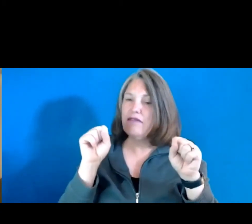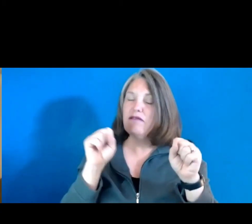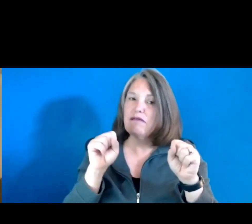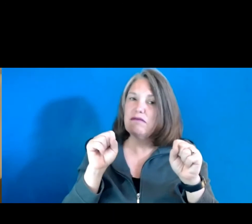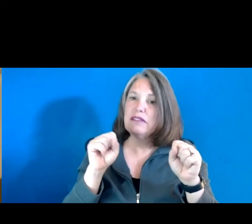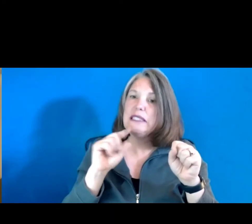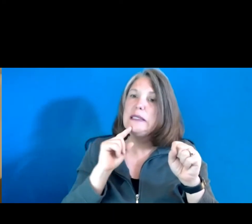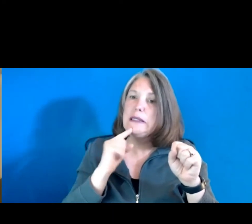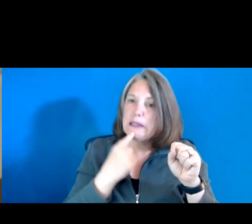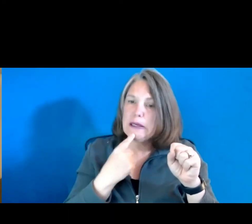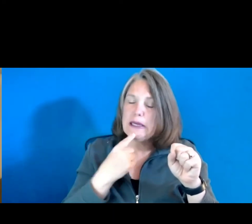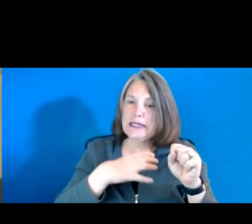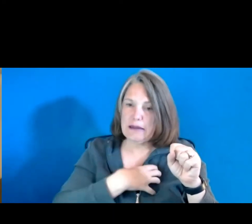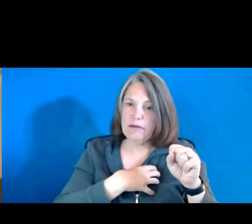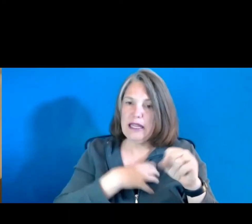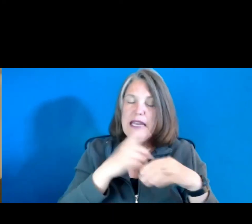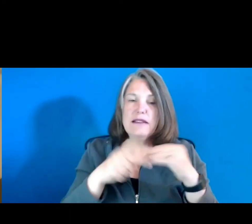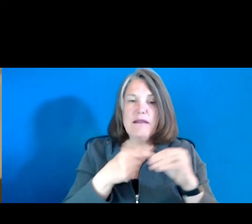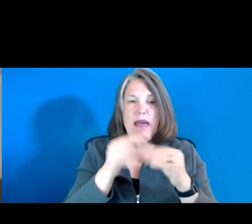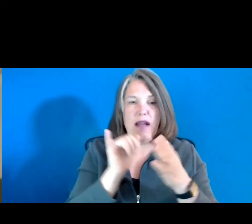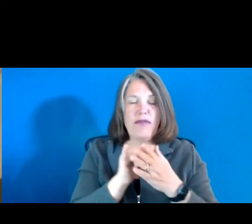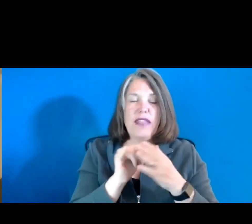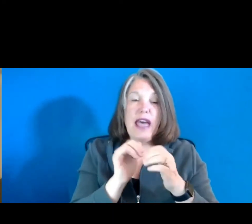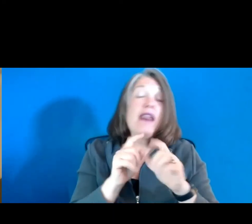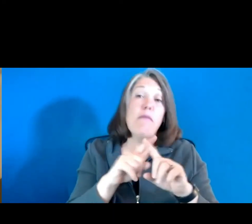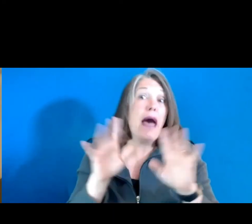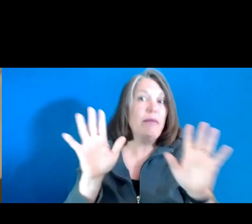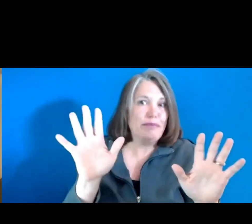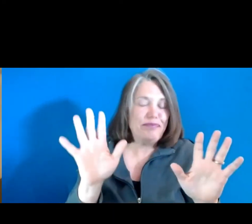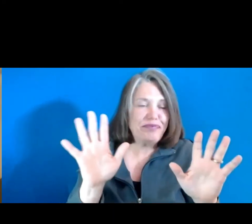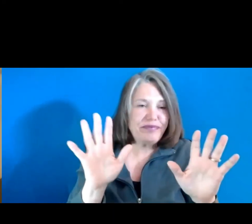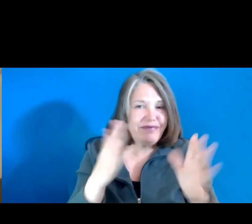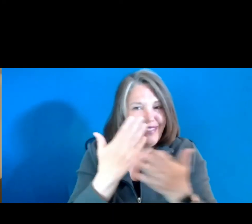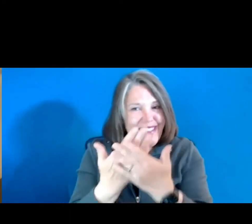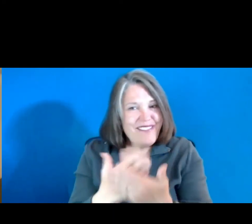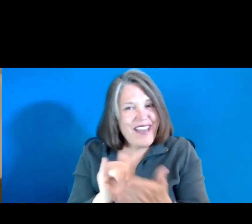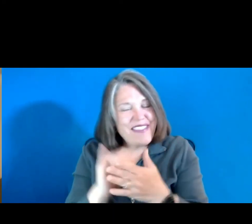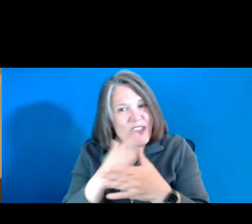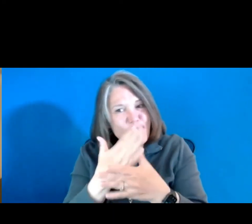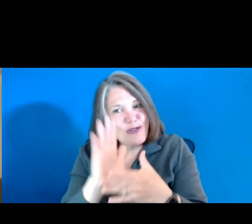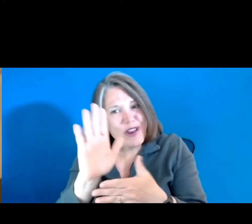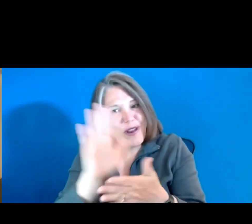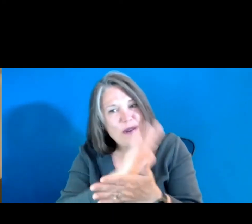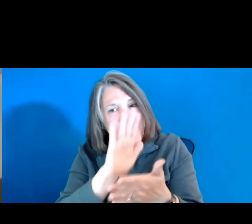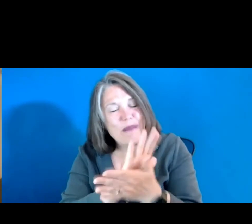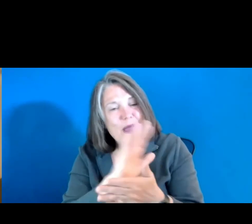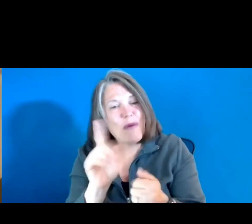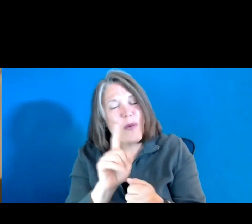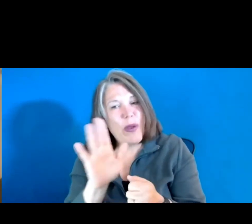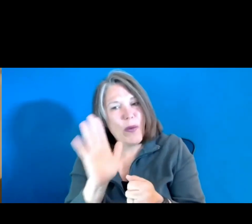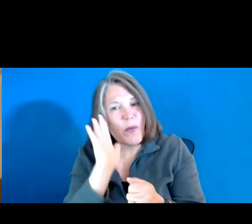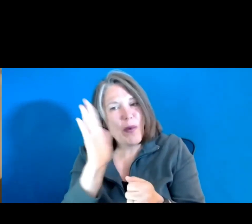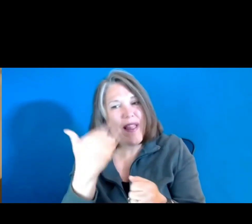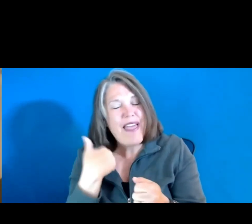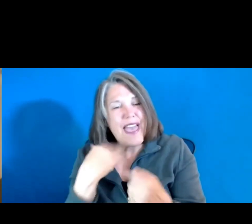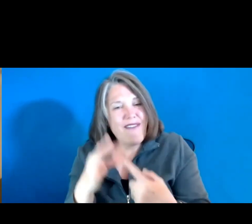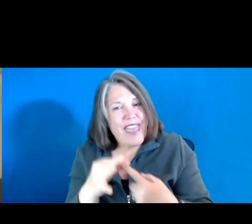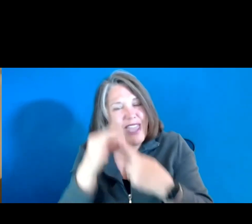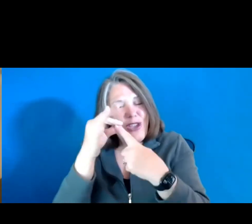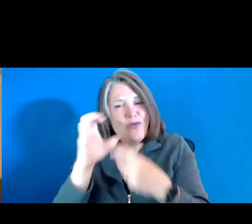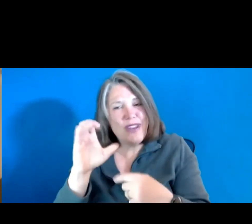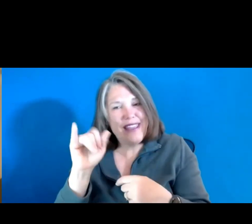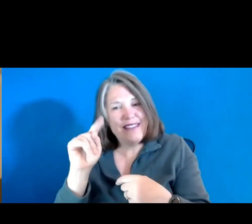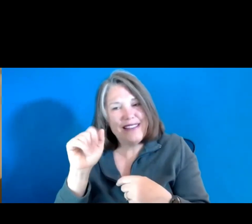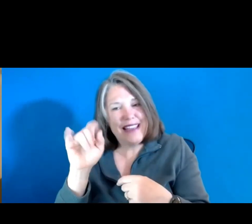about that. But the fact that you're sharing your paper, where you will have a unique citation,